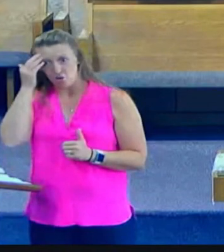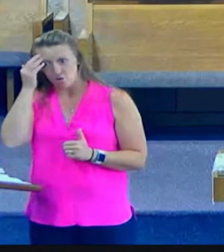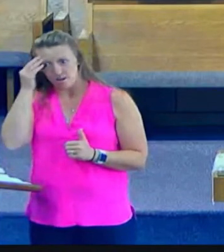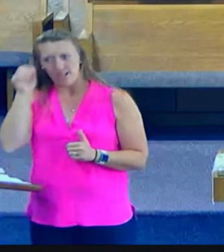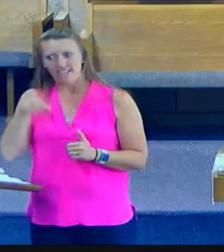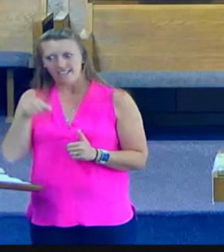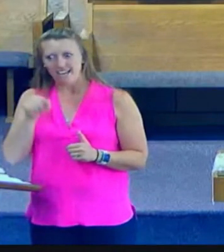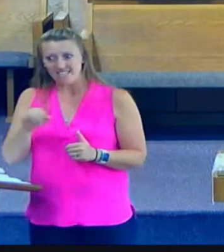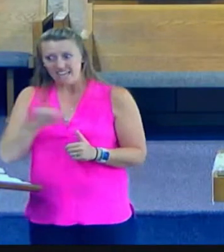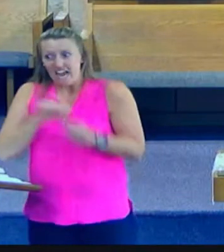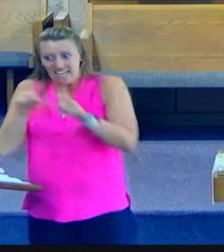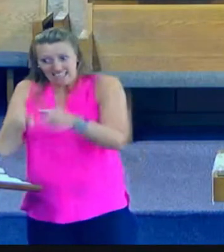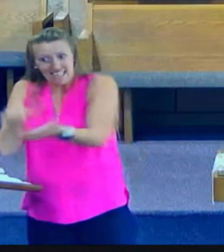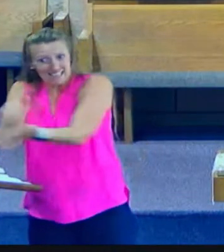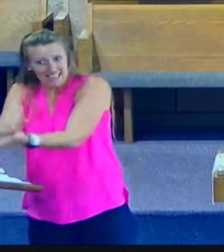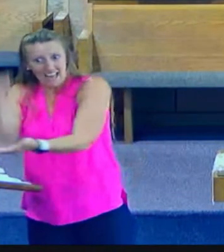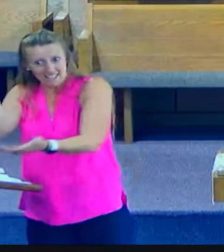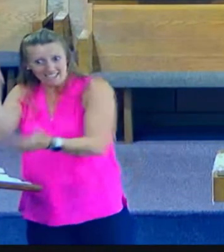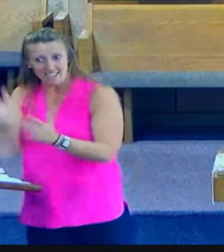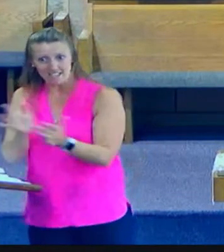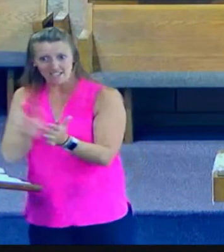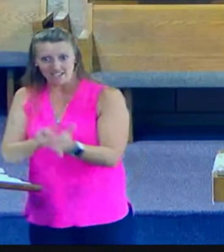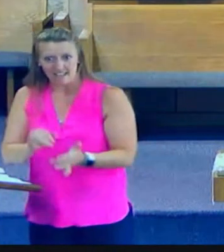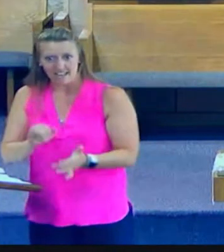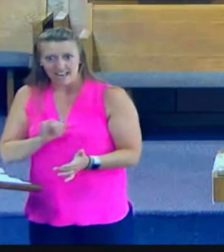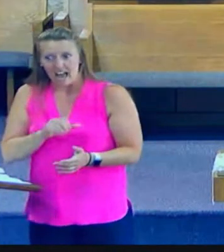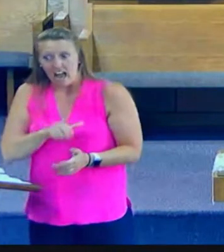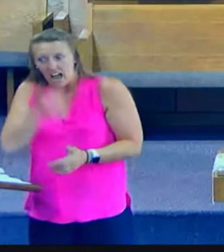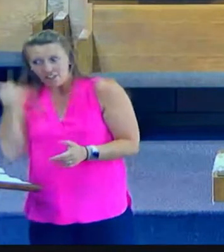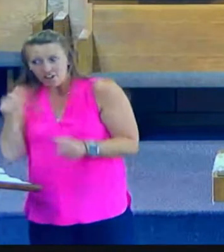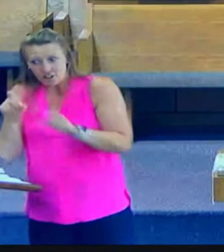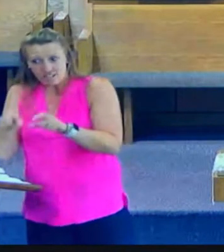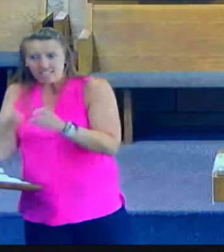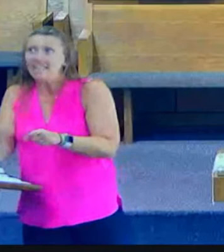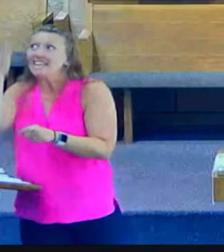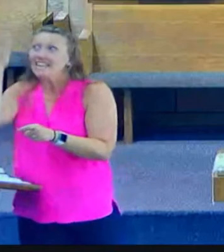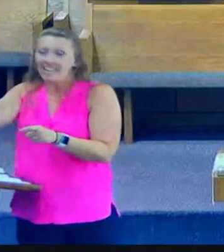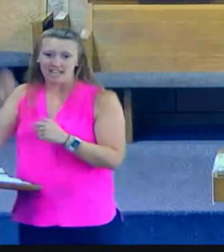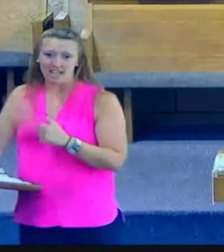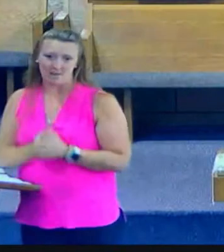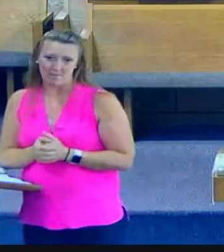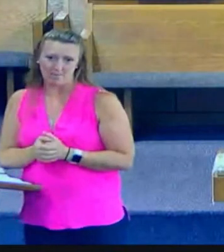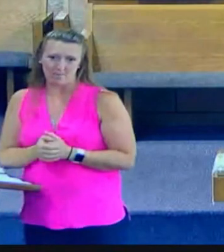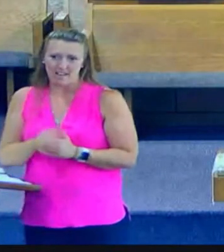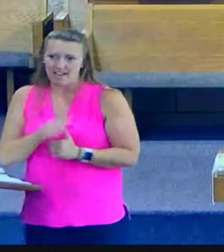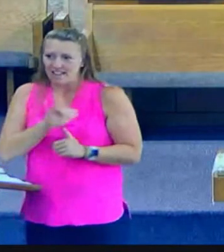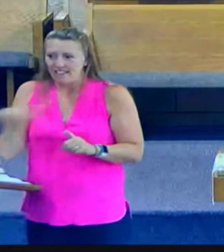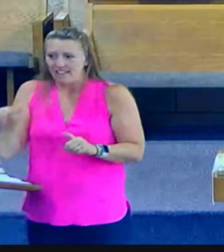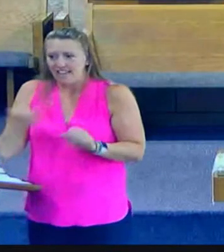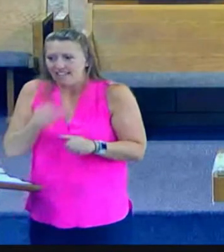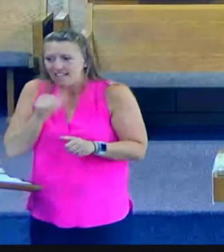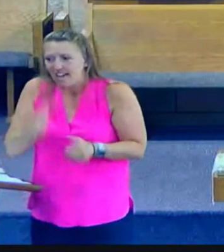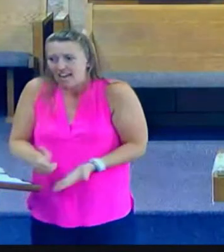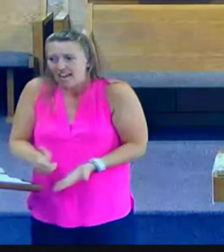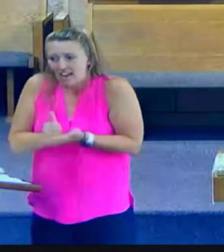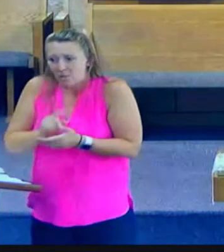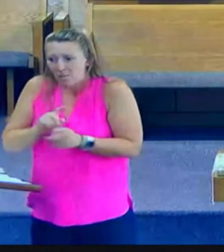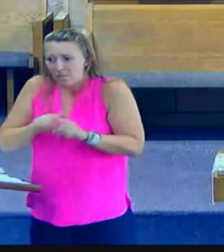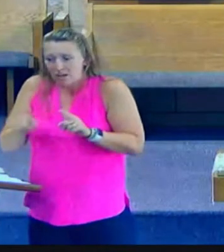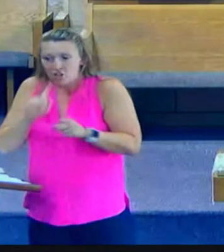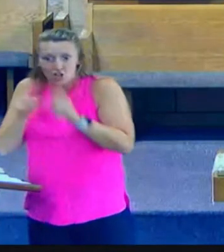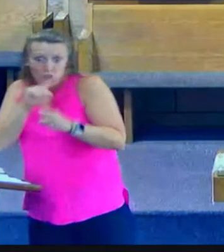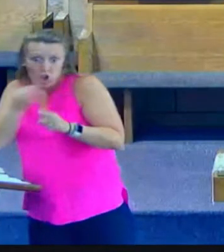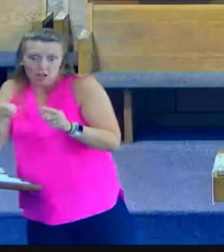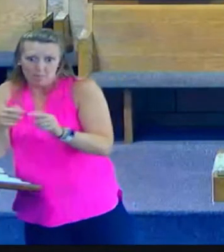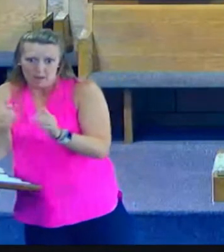hear and experience what they have they cannot help but speak about the things that they've experienced